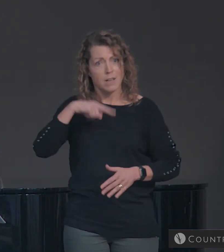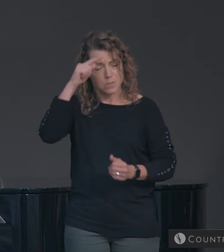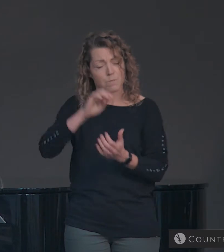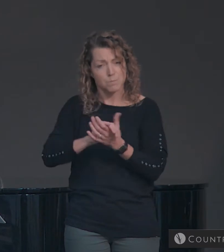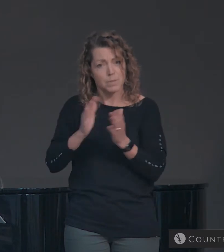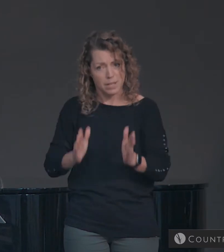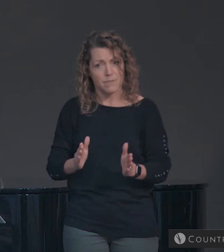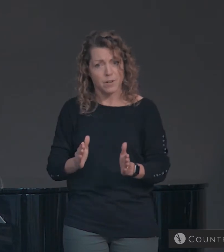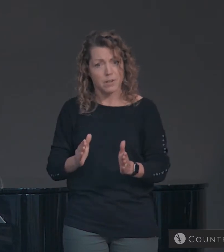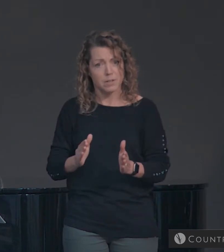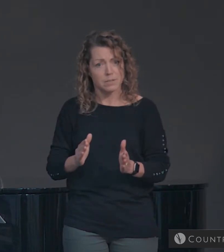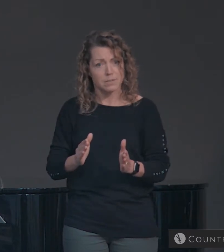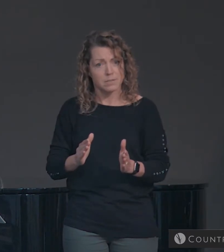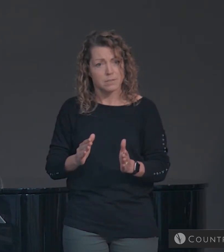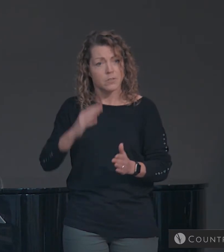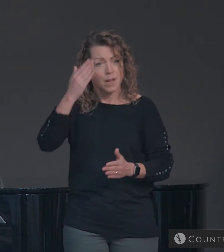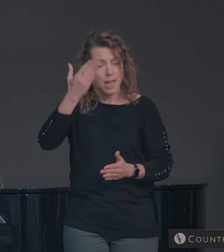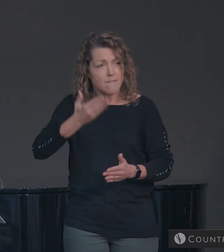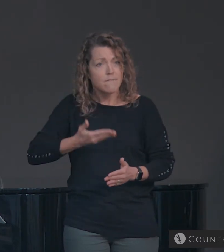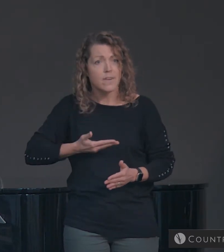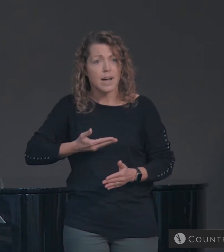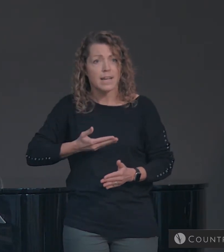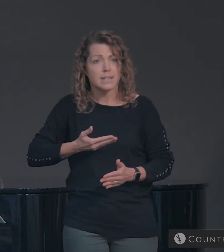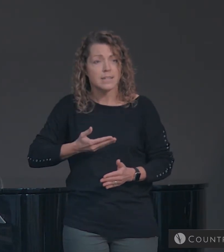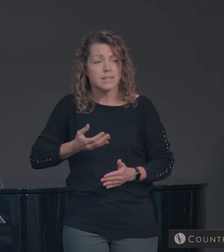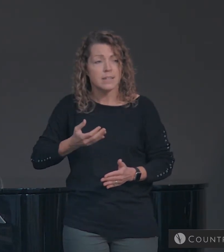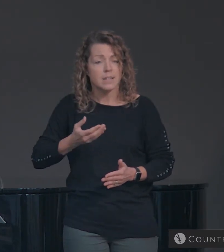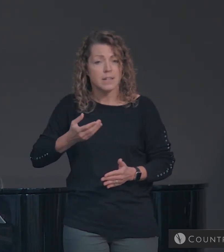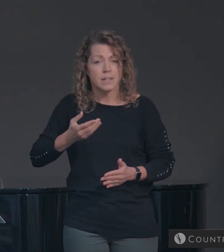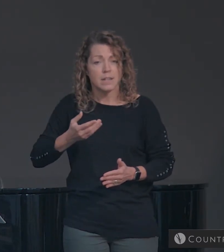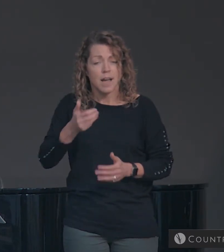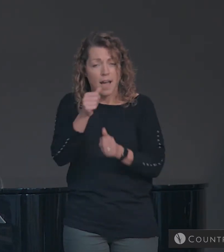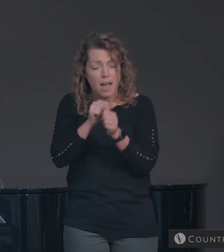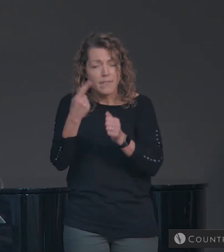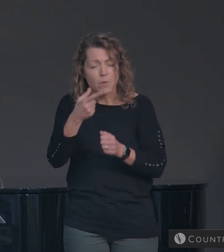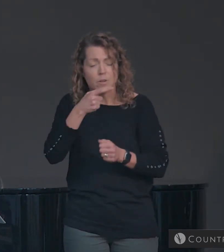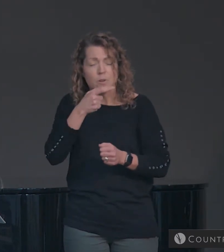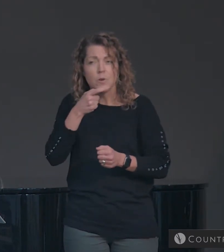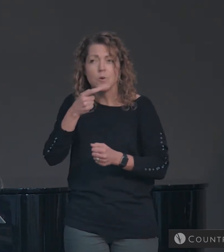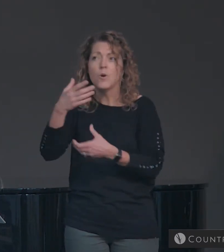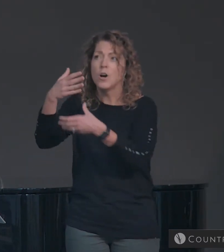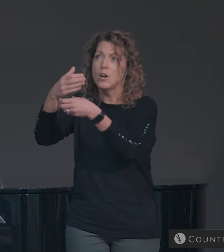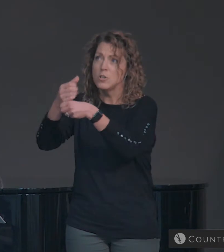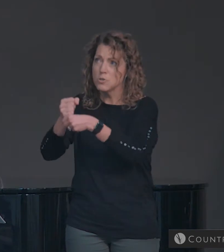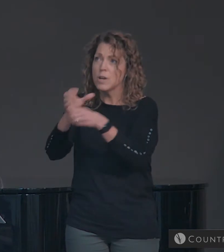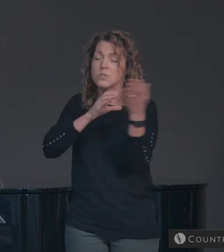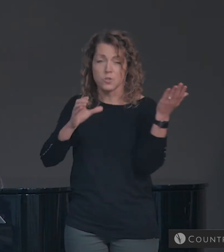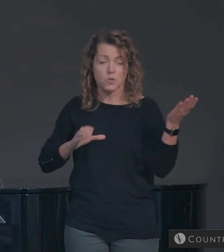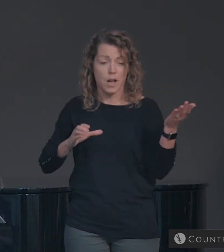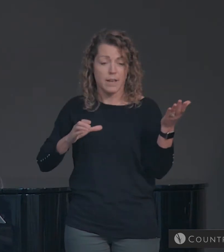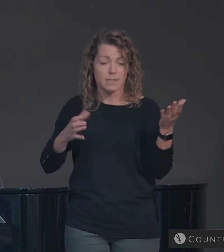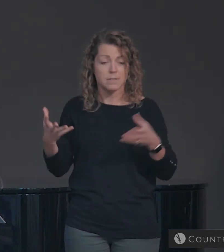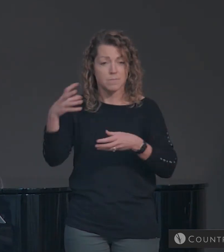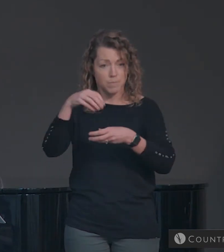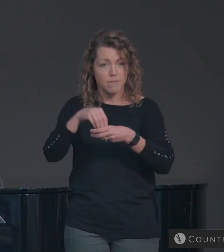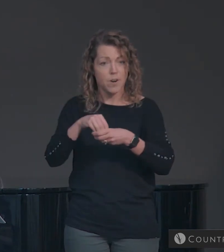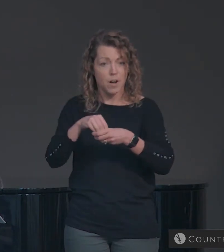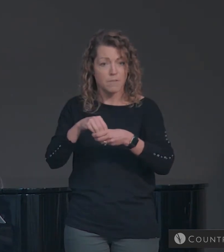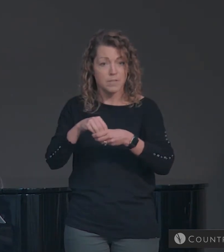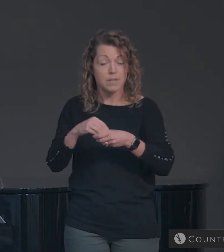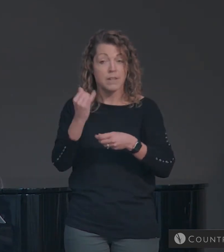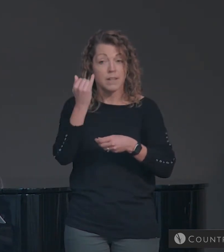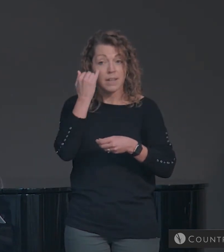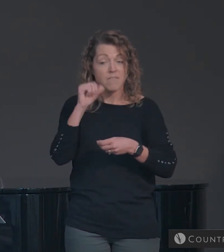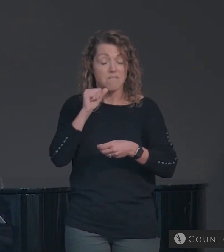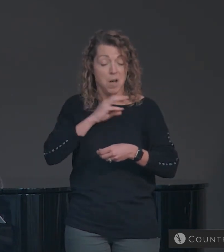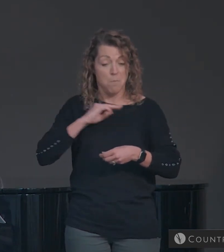I want to invite everyone who has placed their faith And trust in Christ to participate with us If you're not a member